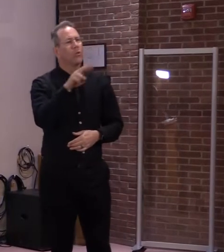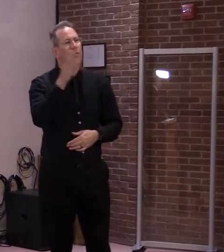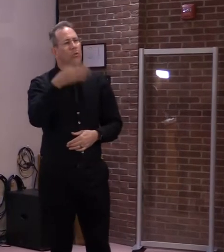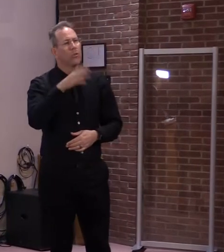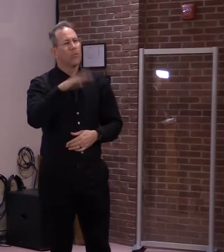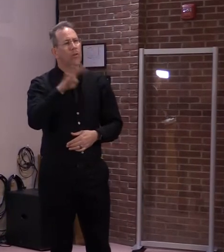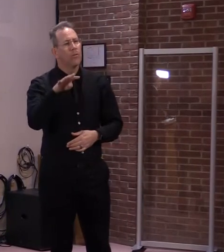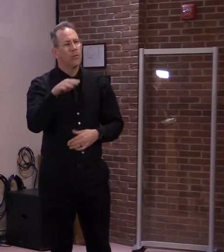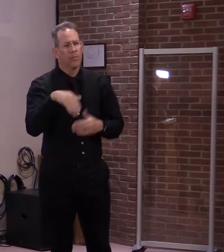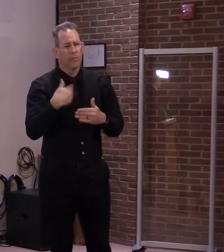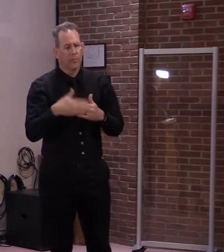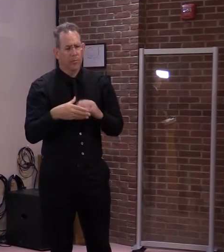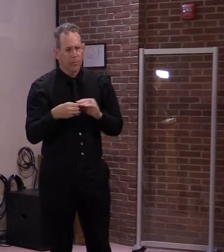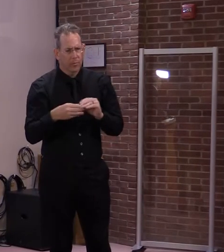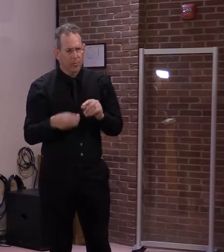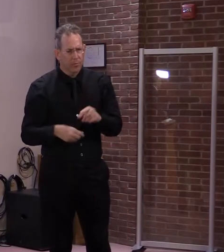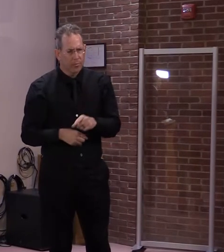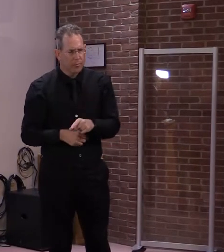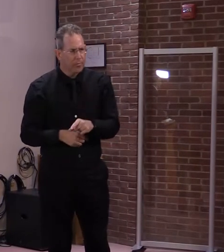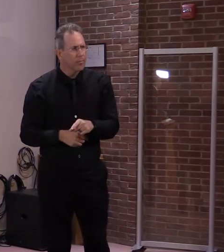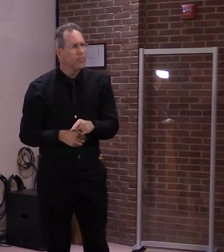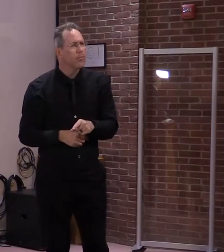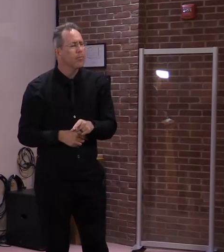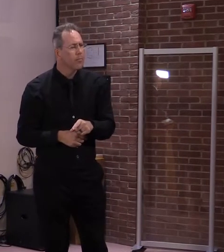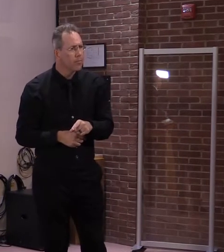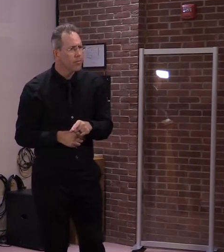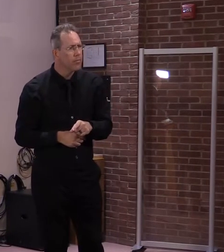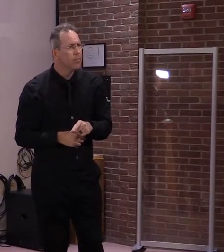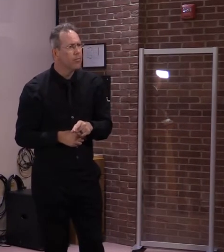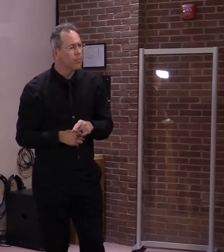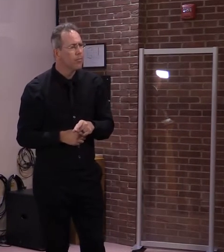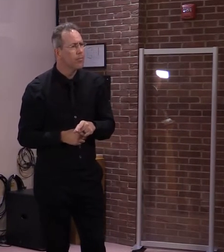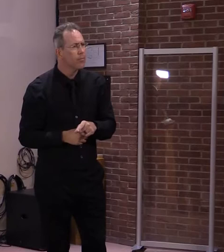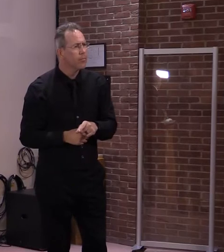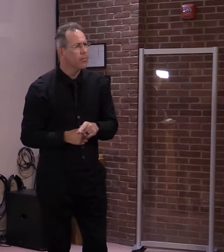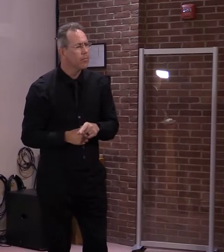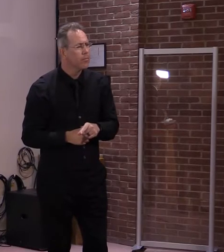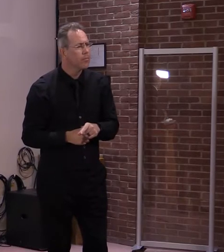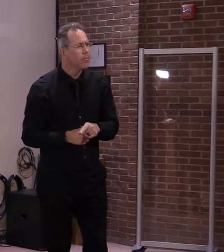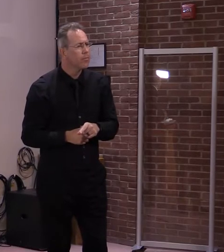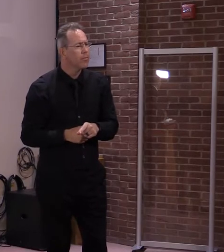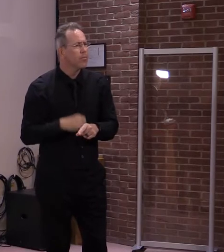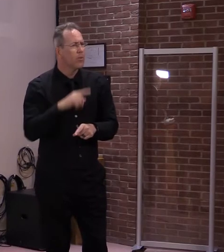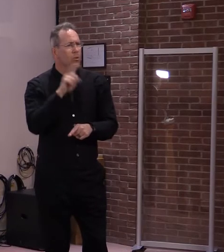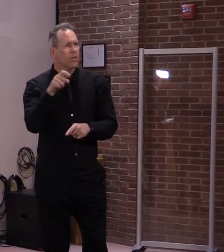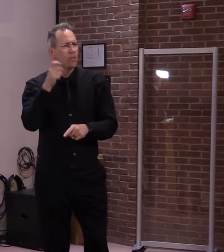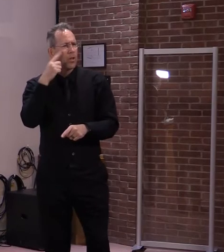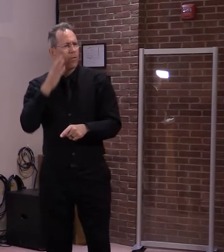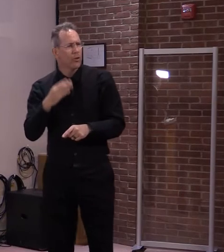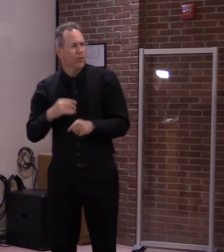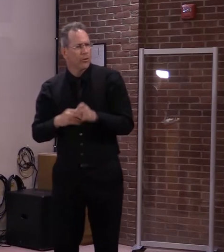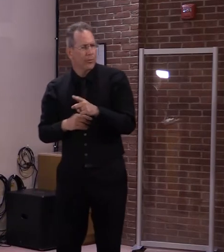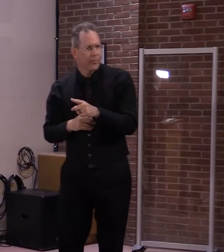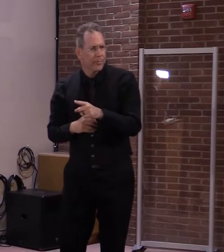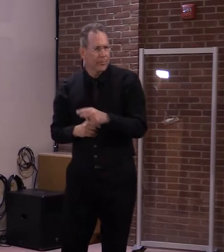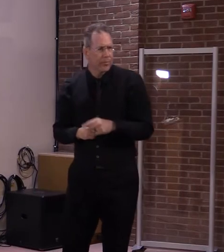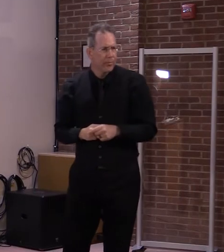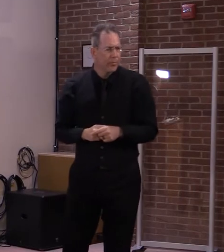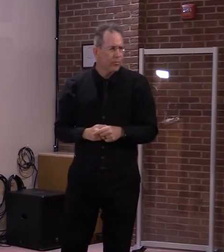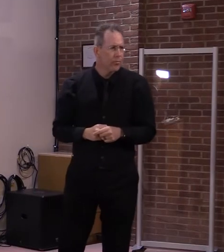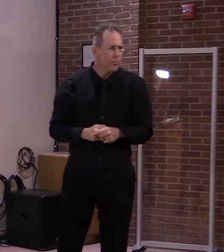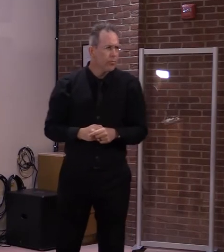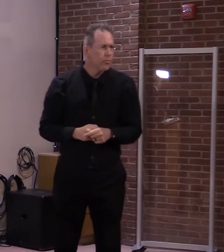Yeah, question for Governor Scott. You had mentioned at Friday's briefing that you told the second gentleman, Vermont needs more